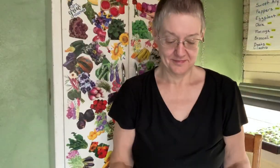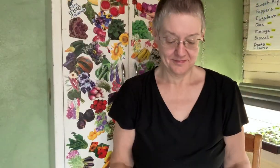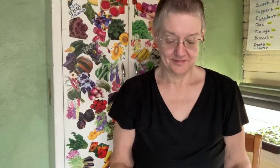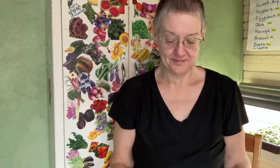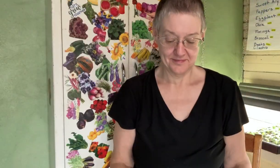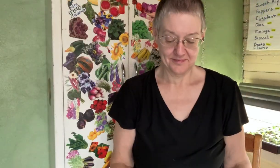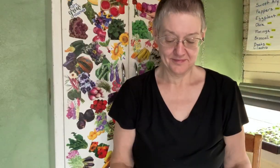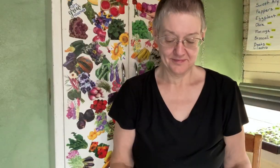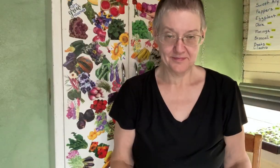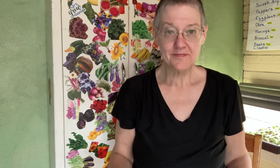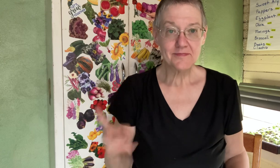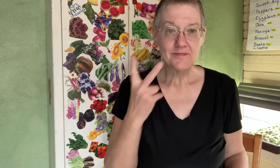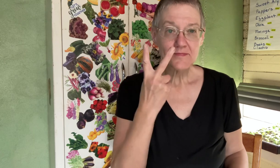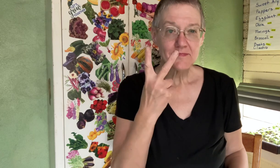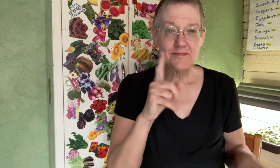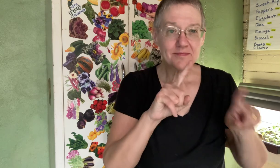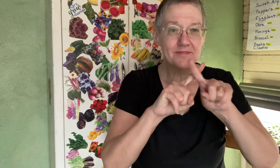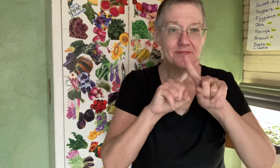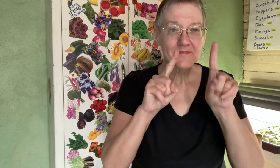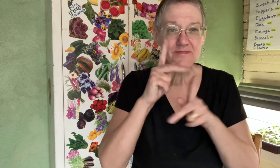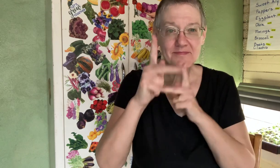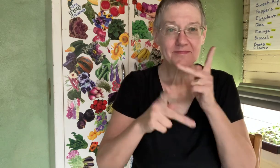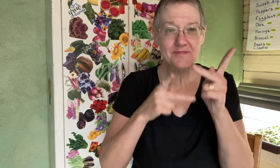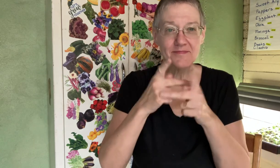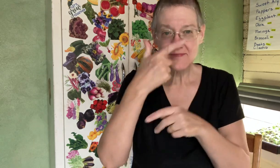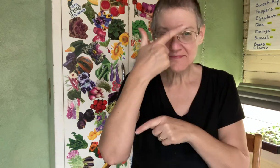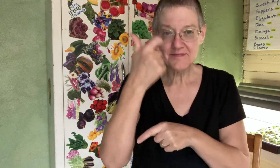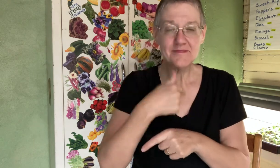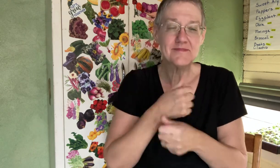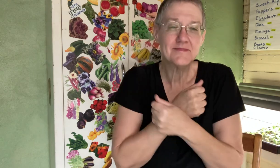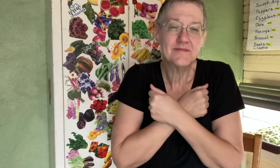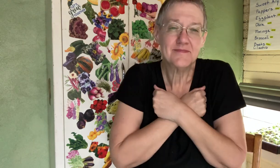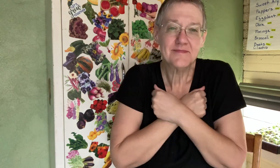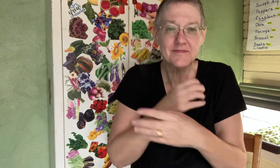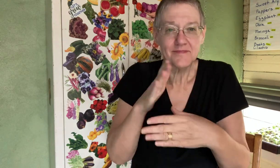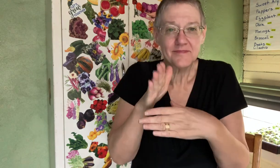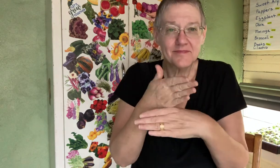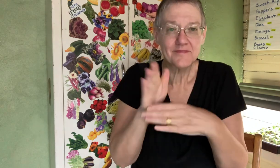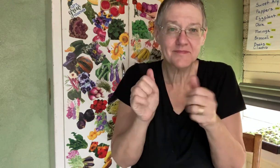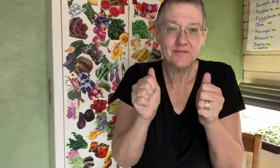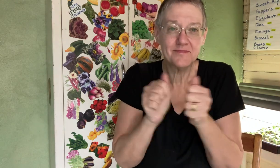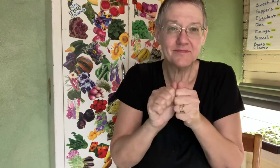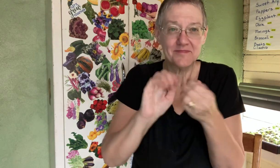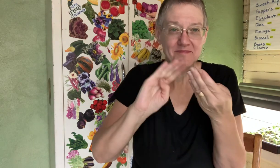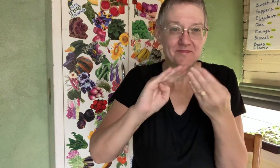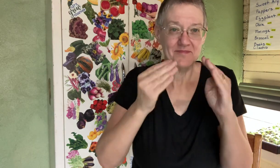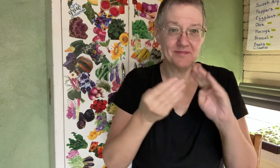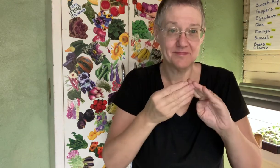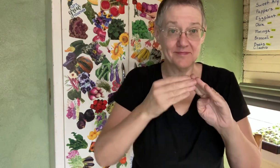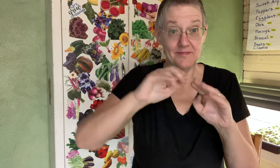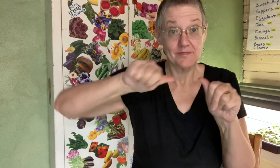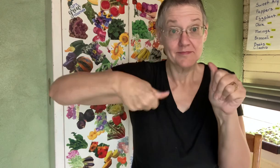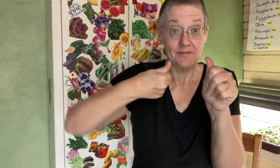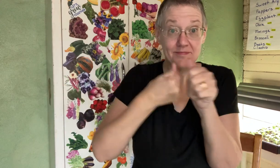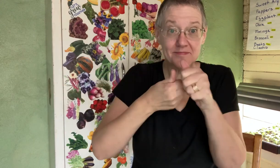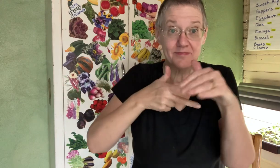now we're going to use these two different kind of pots because i love sharing plants with my community